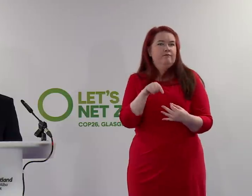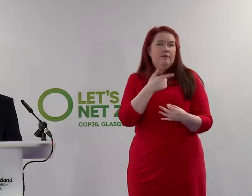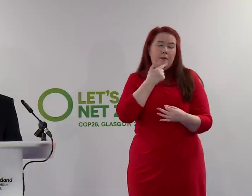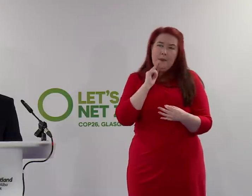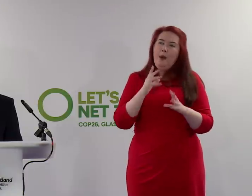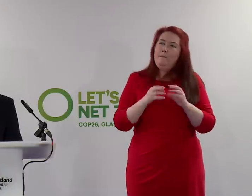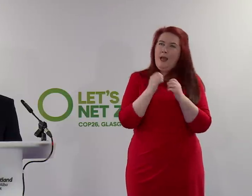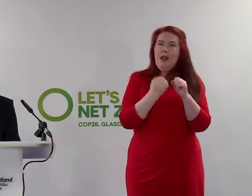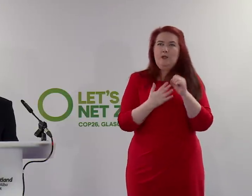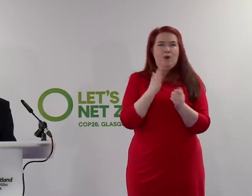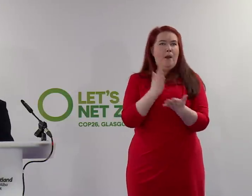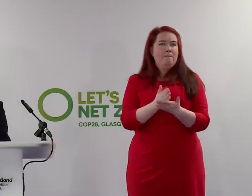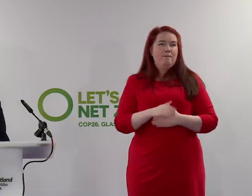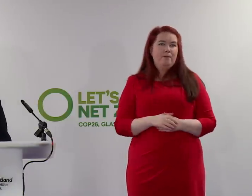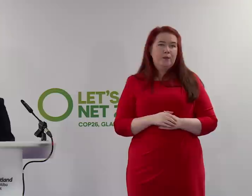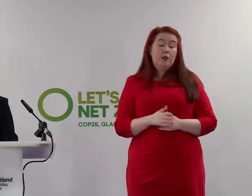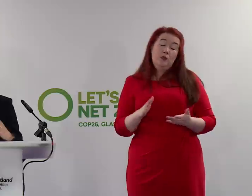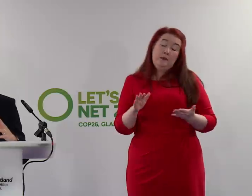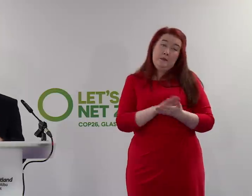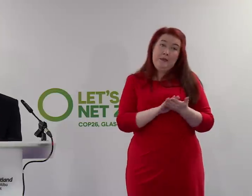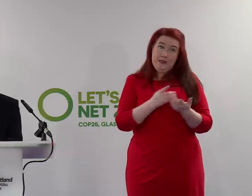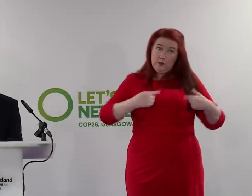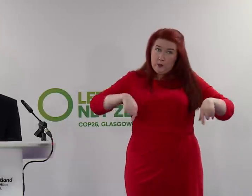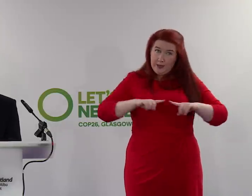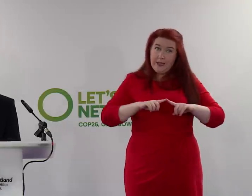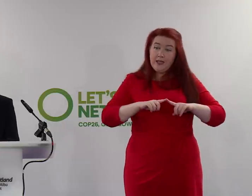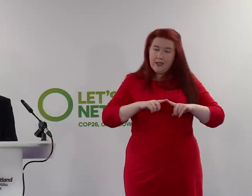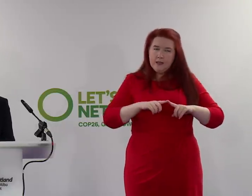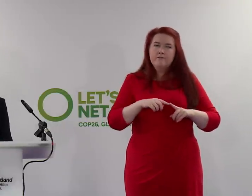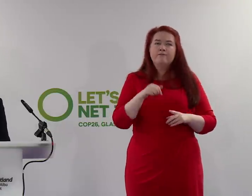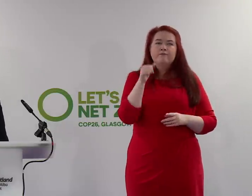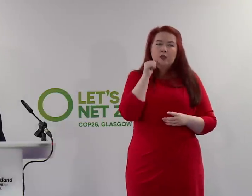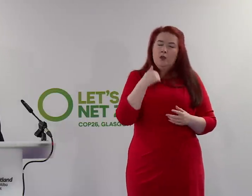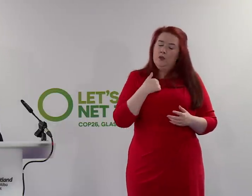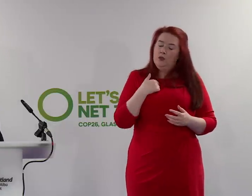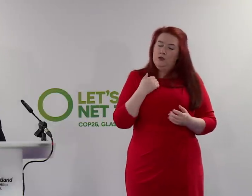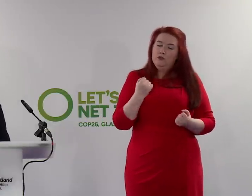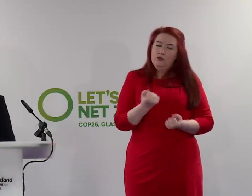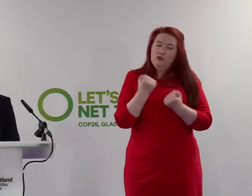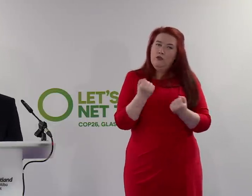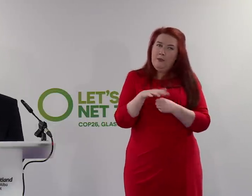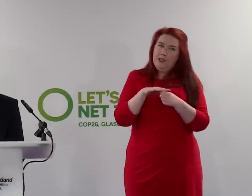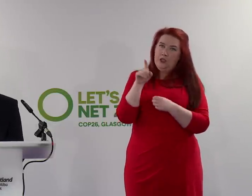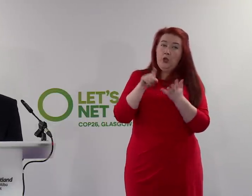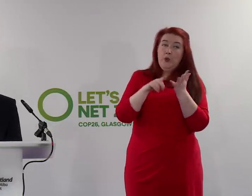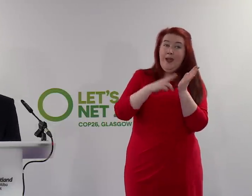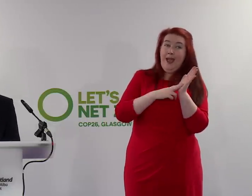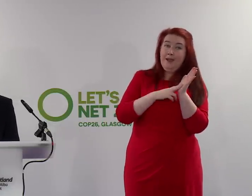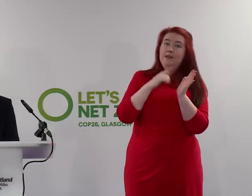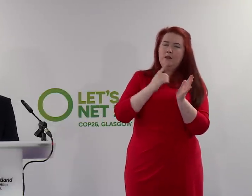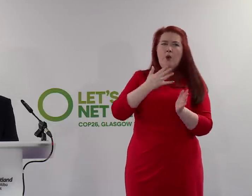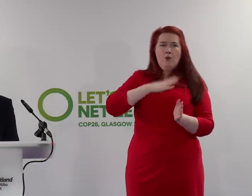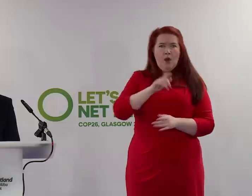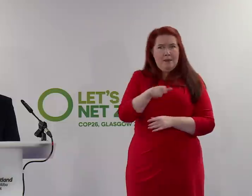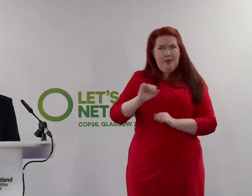So it is absolutely the case that we, and I know this is the very strong position of the United Nations, want people's voices